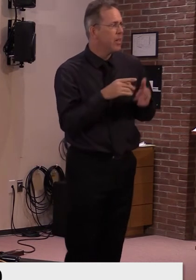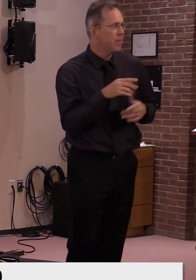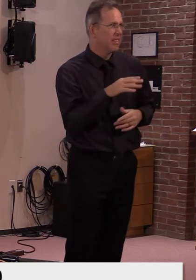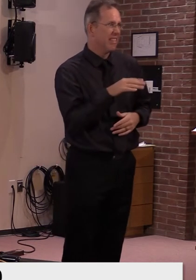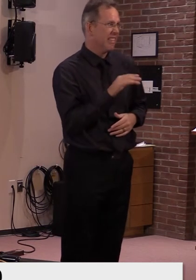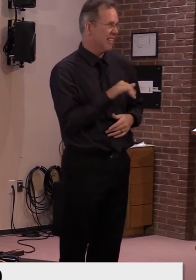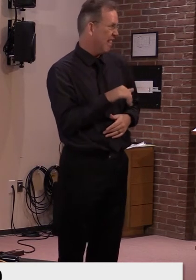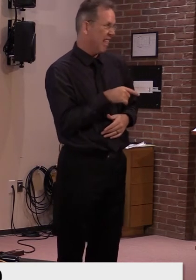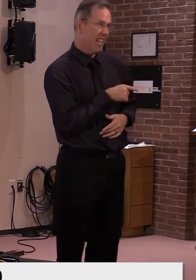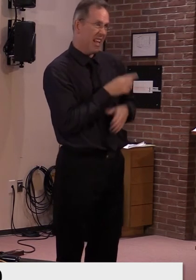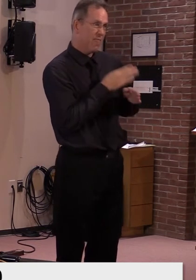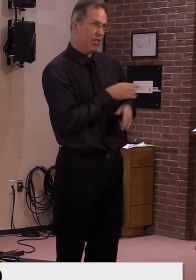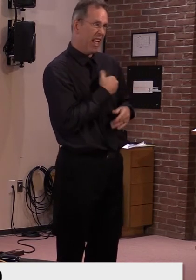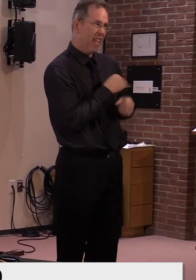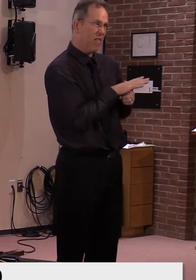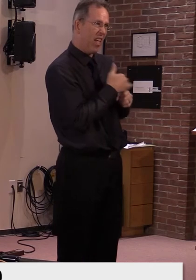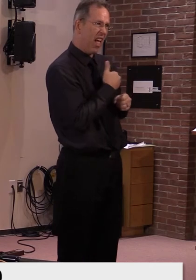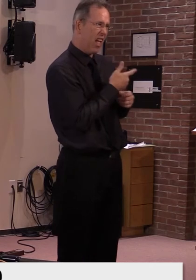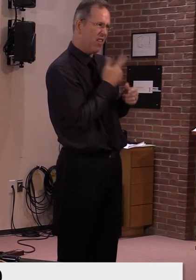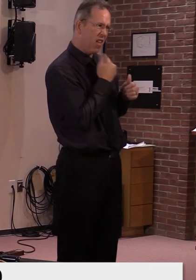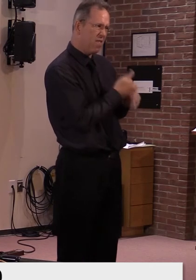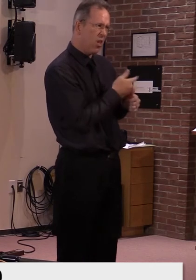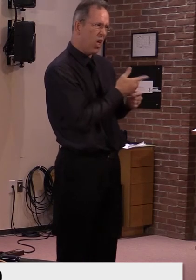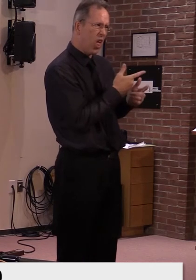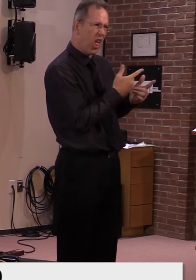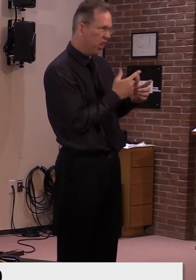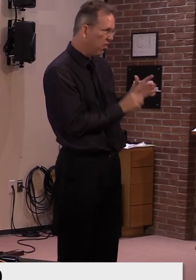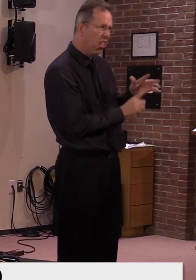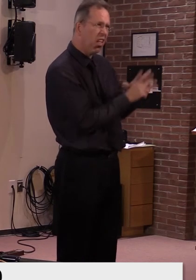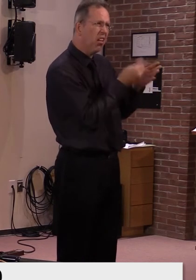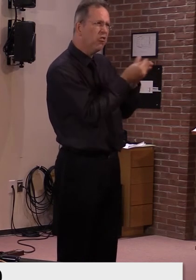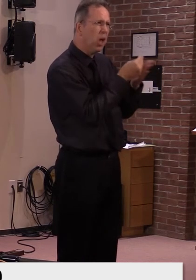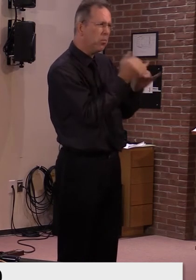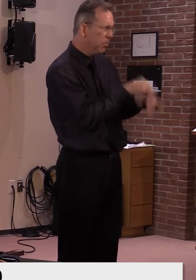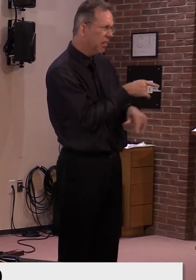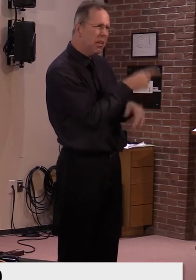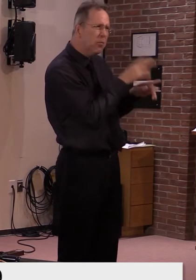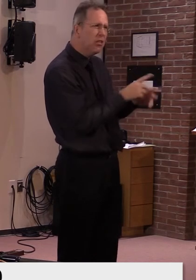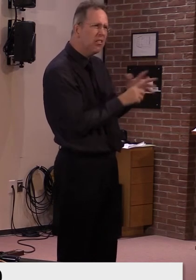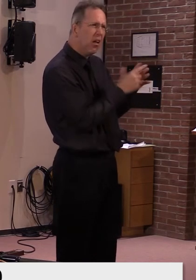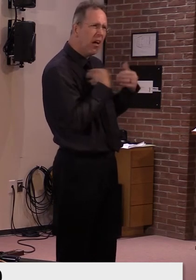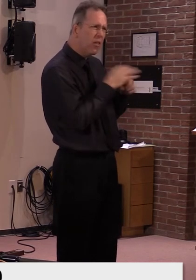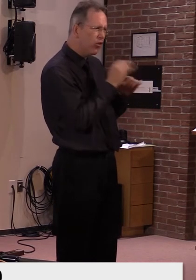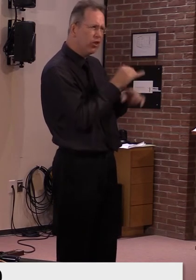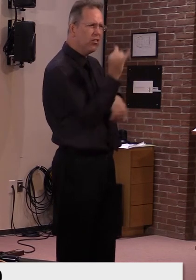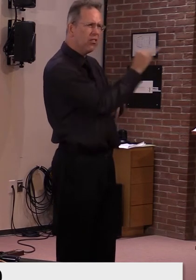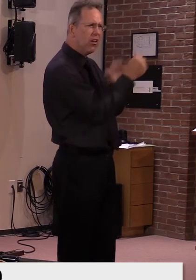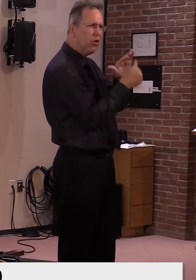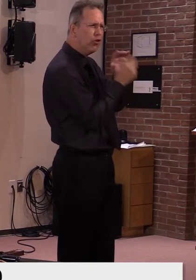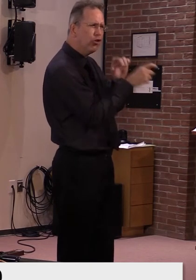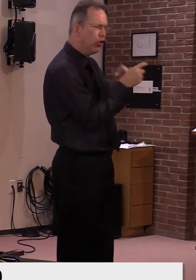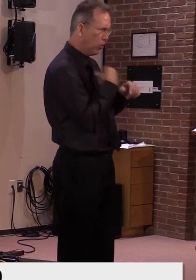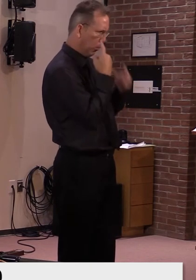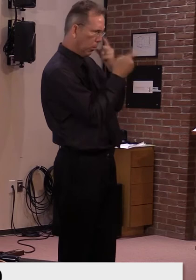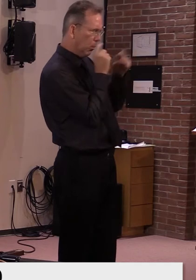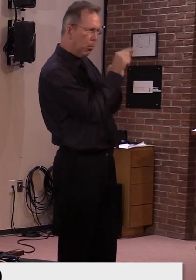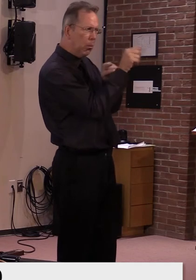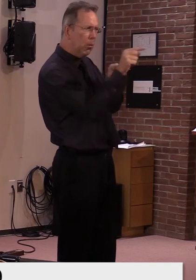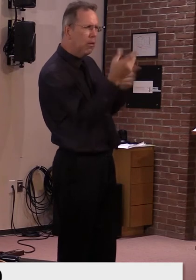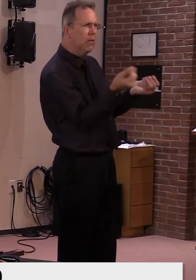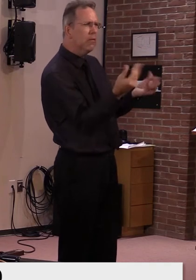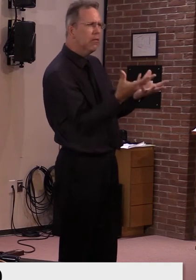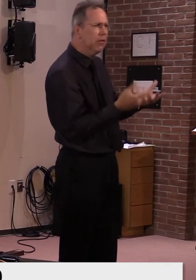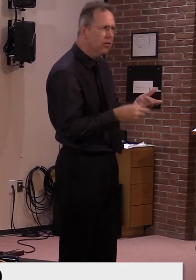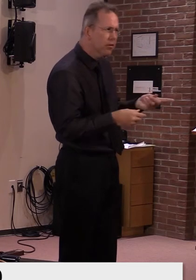local businesses. And I'm wondering what, what does a business manager or owner, what kind of obligation is, is there